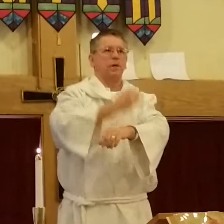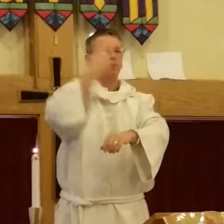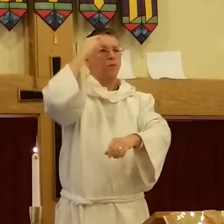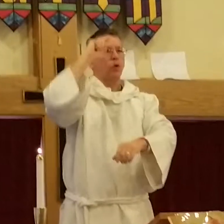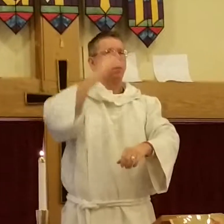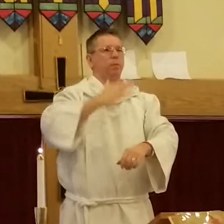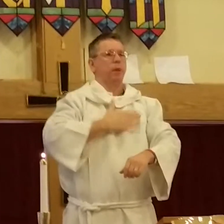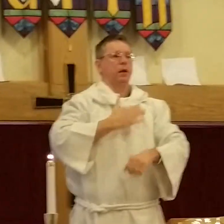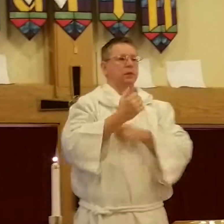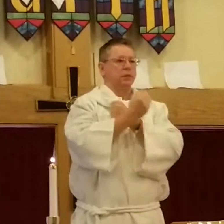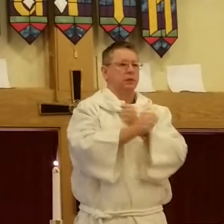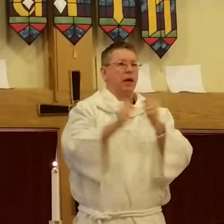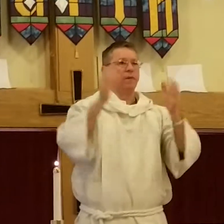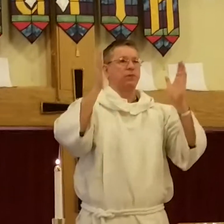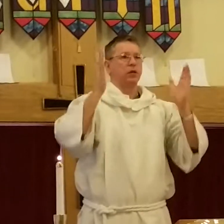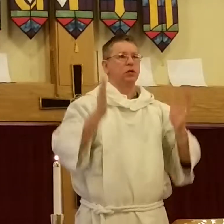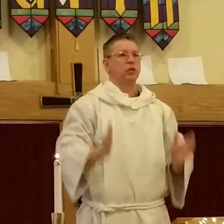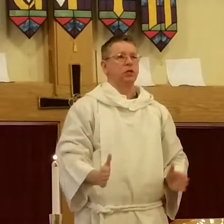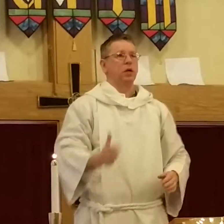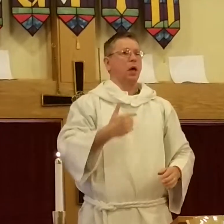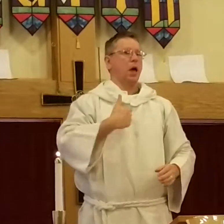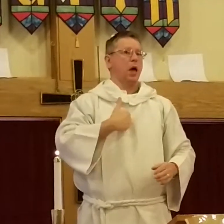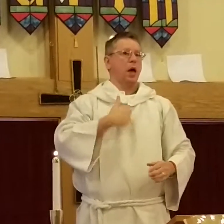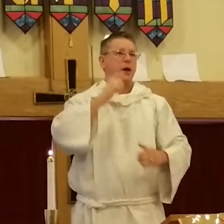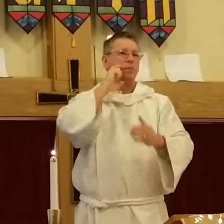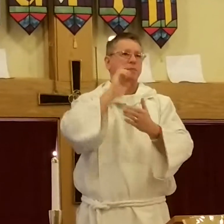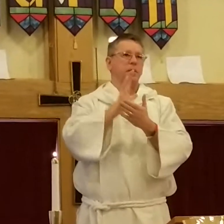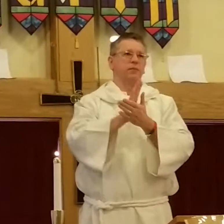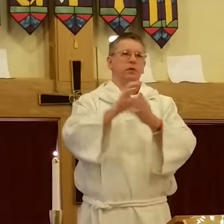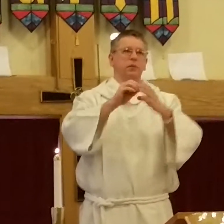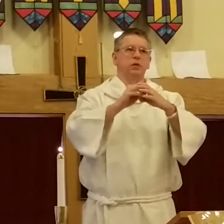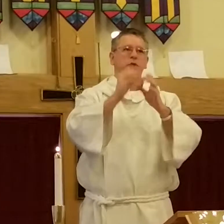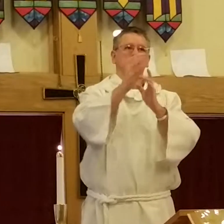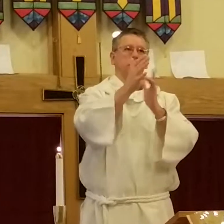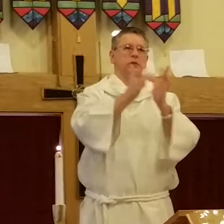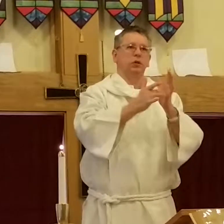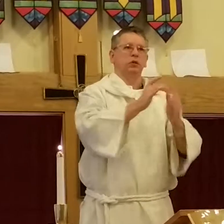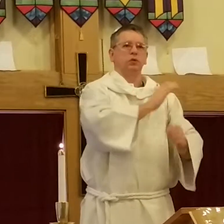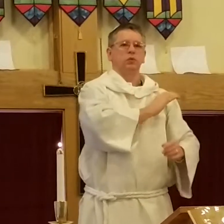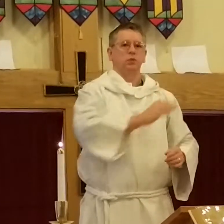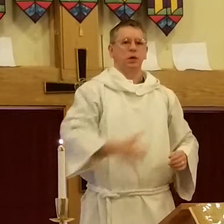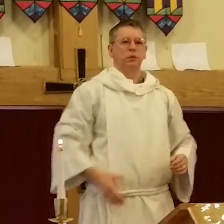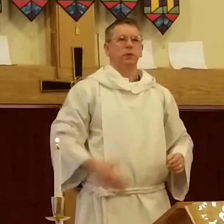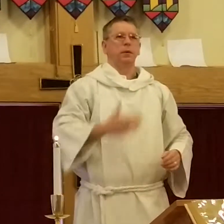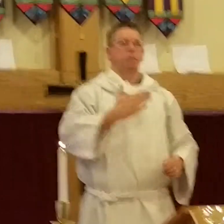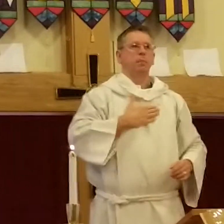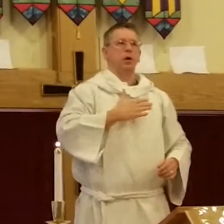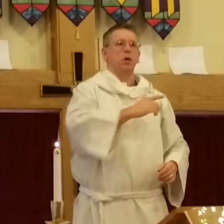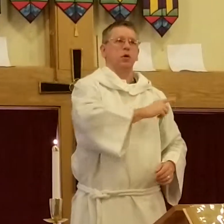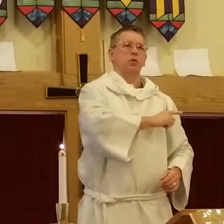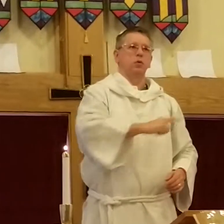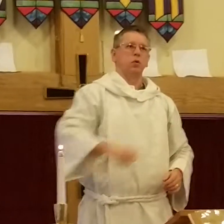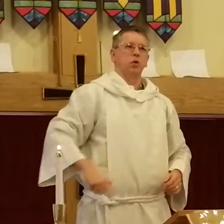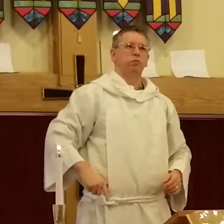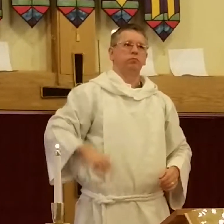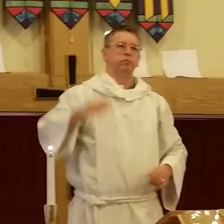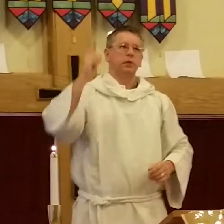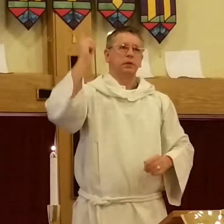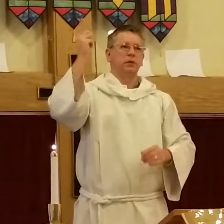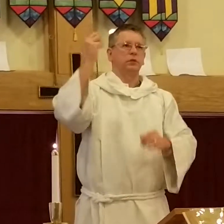for my Savior. I believe in Jesus Christ, my Lord. He